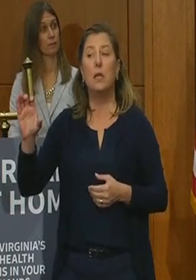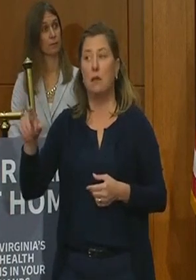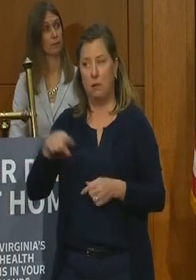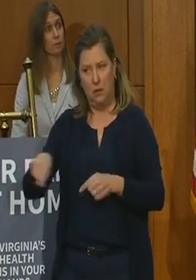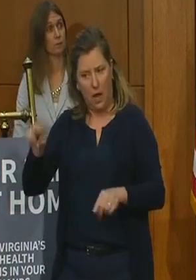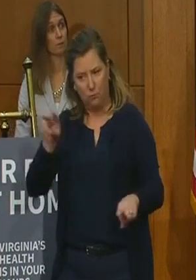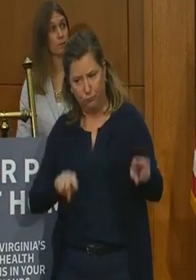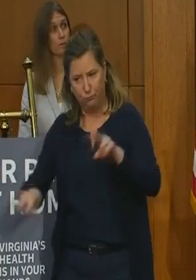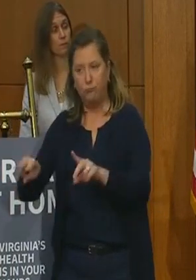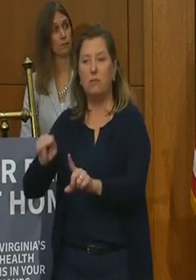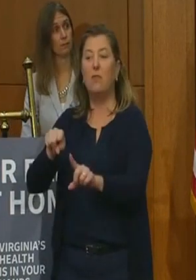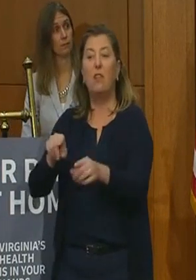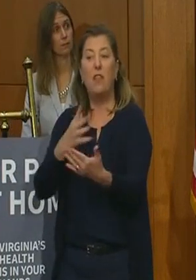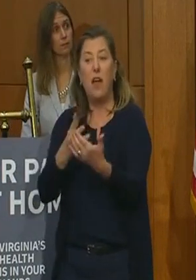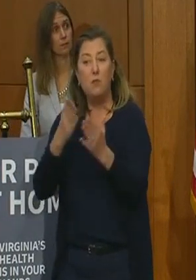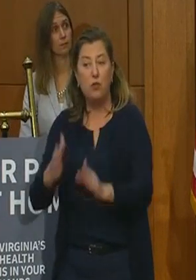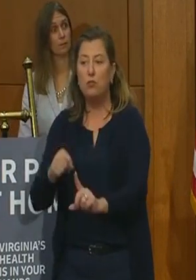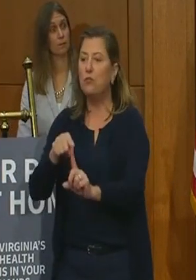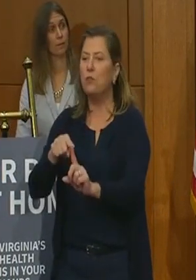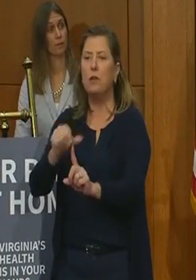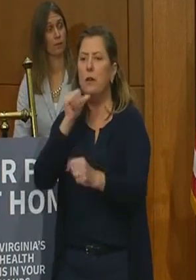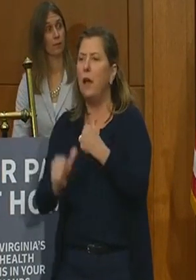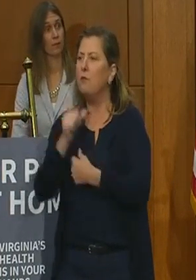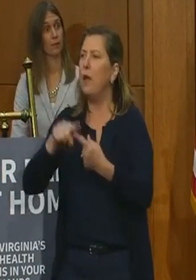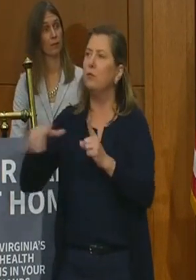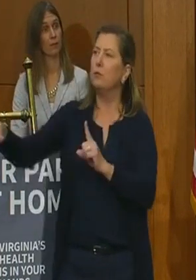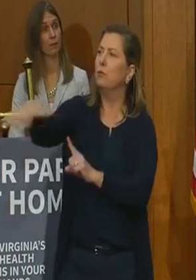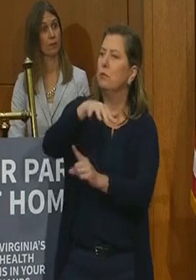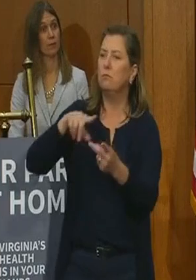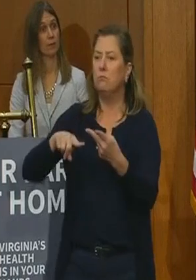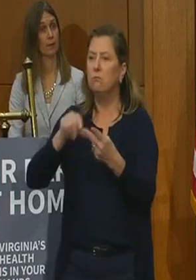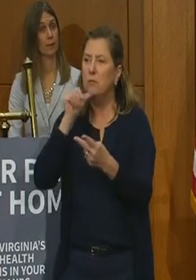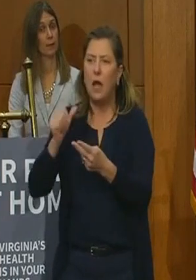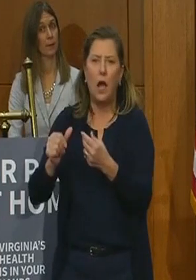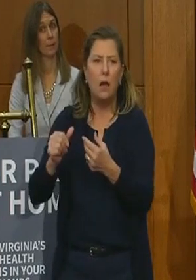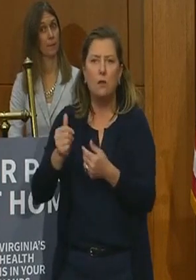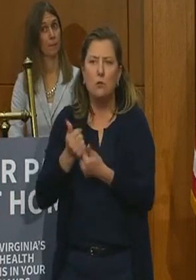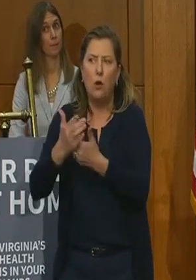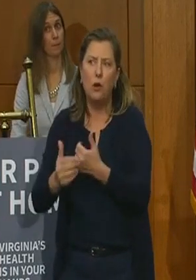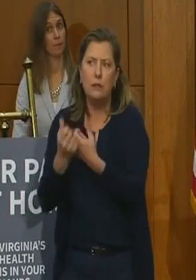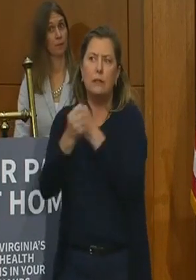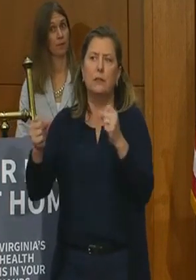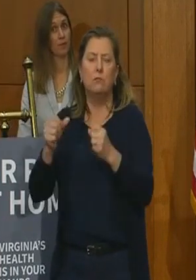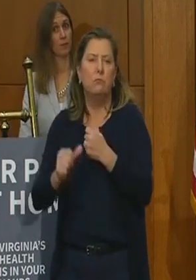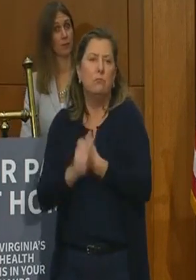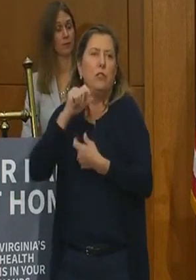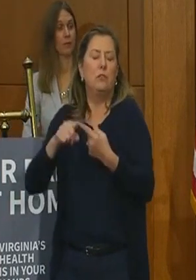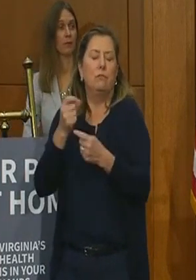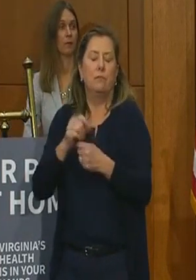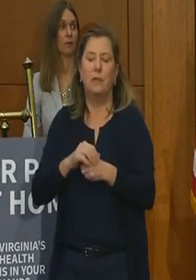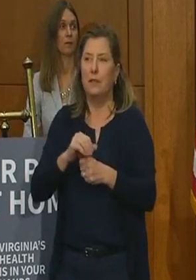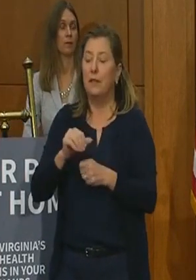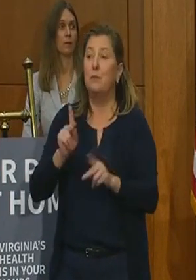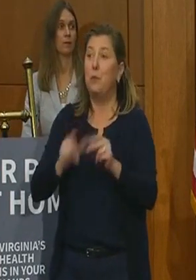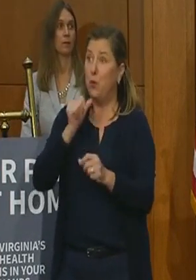prisoners who do not pose a threat to society or the safety of others. The General Assembly will vote on